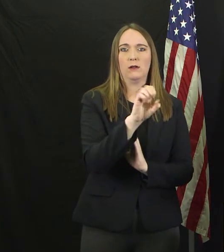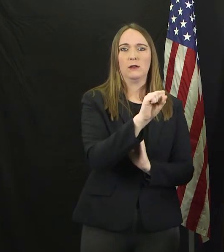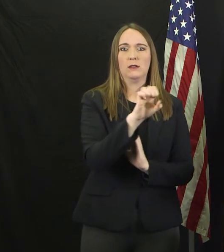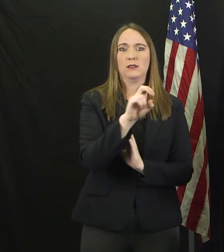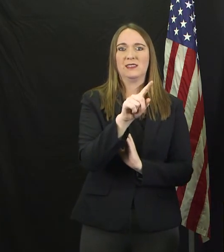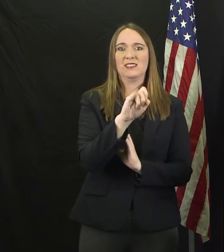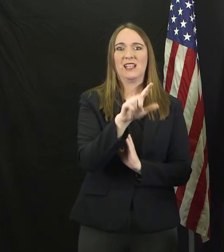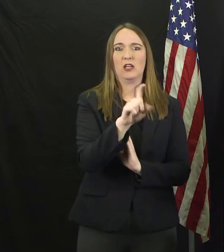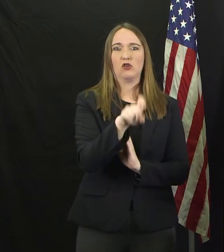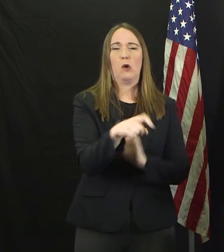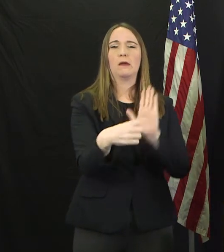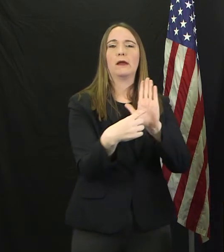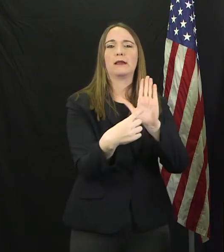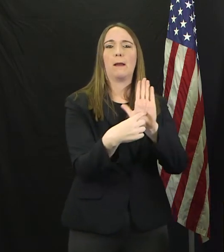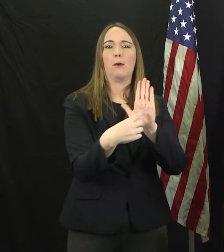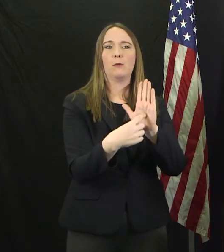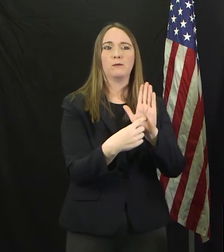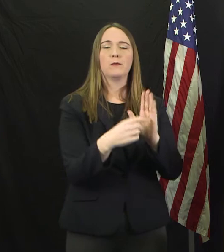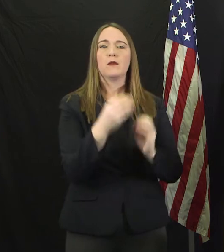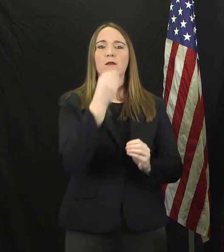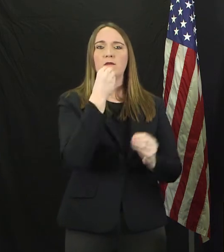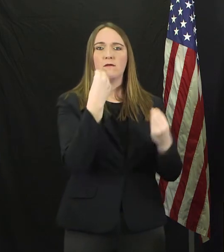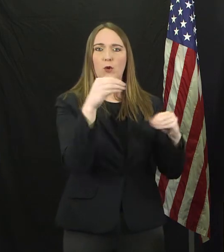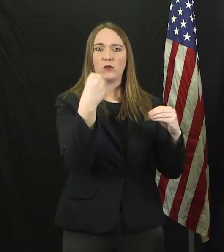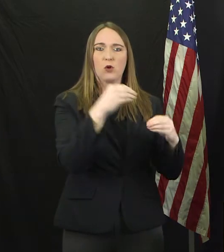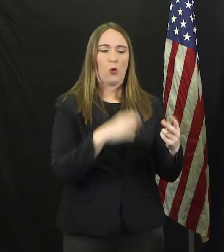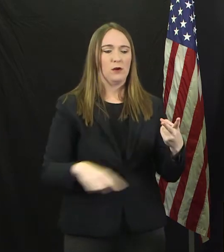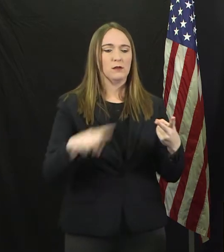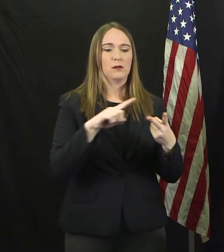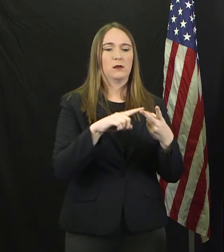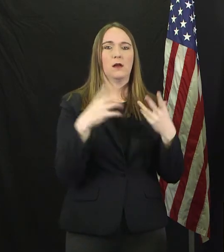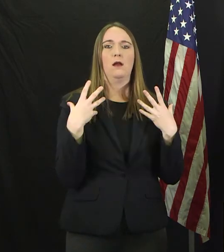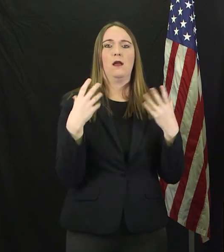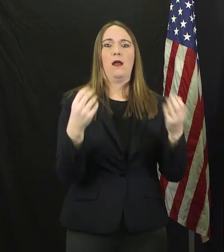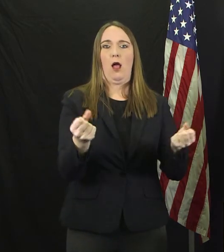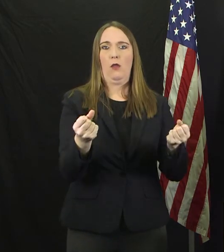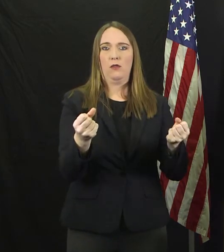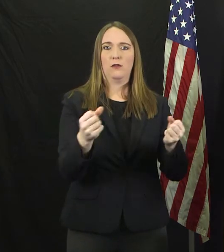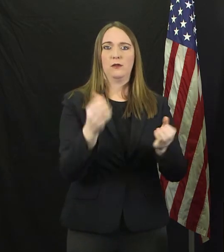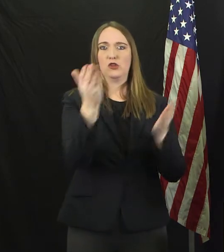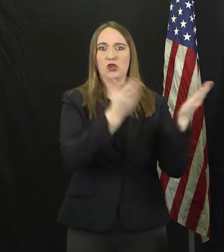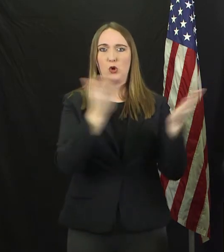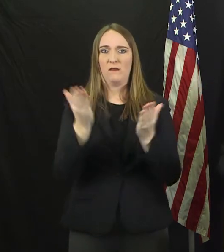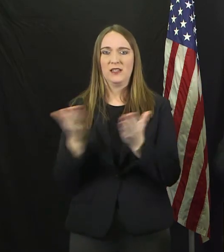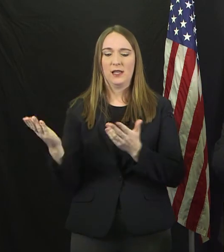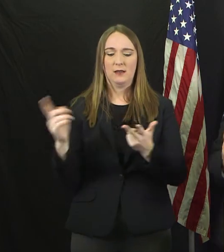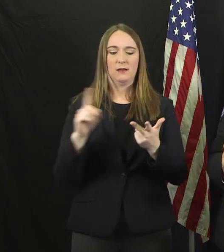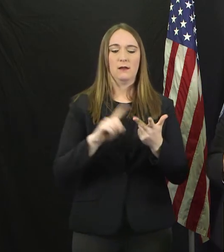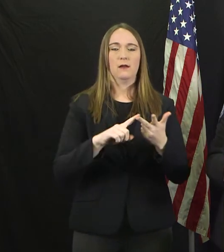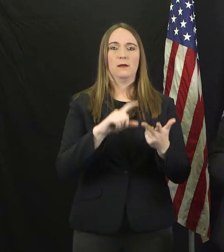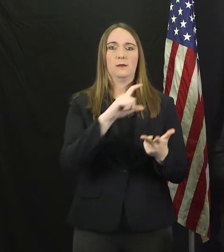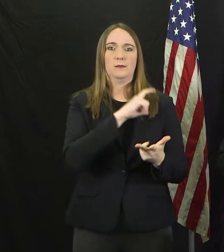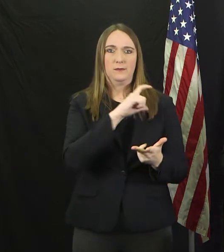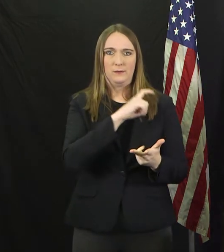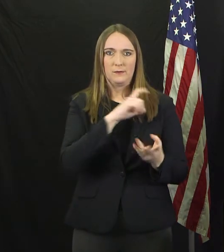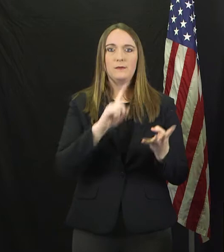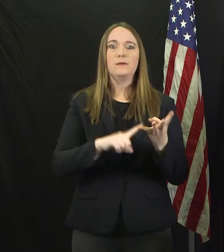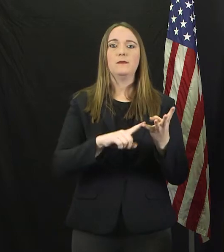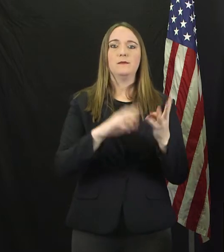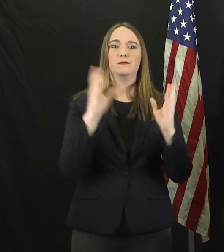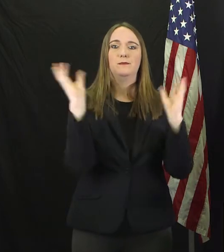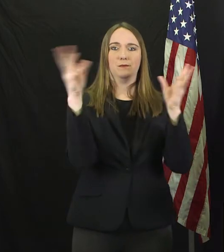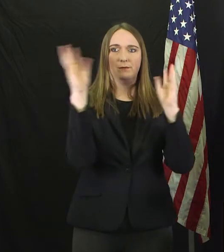as places where you would go and get food, where you would get health care, it's your fire service, your police service, ambulatory services,